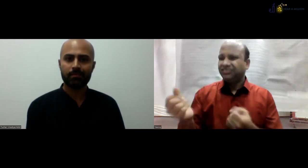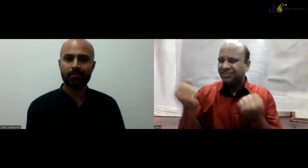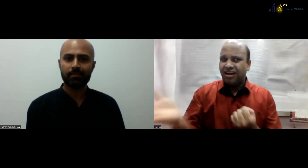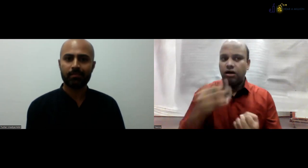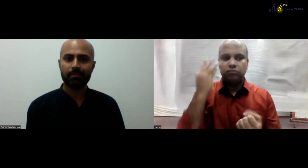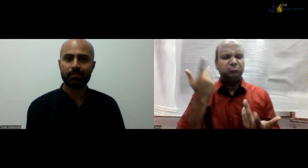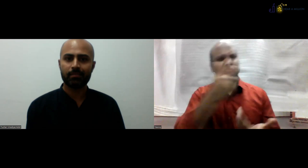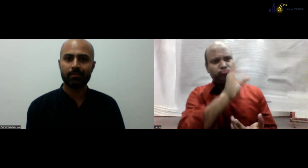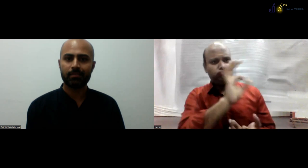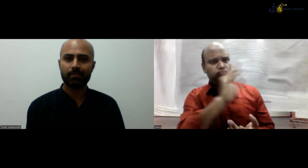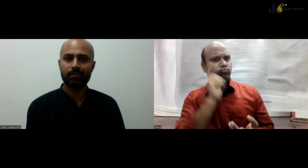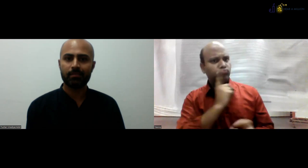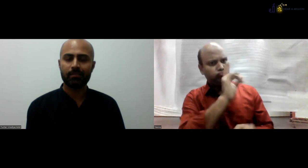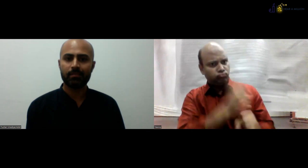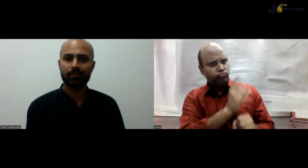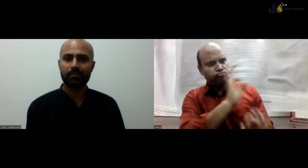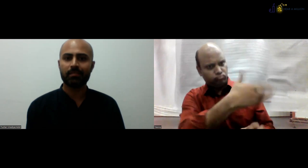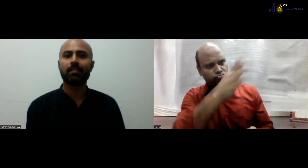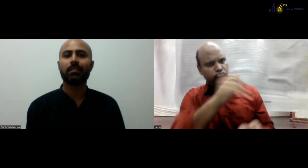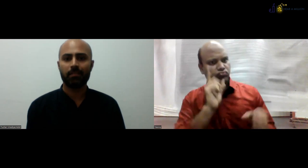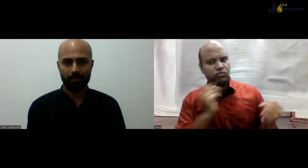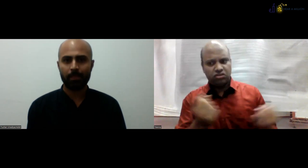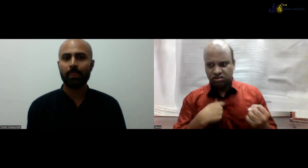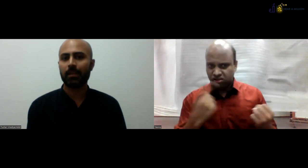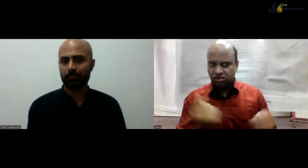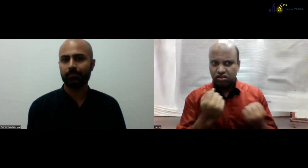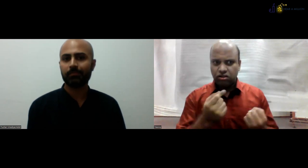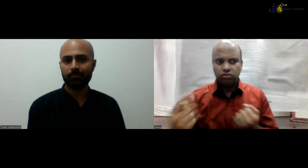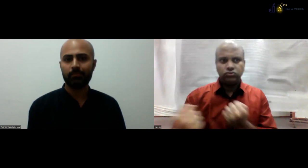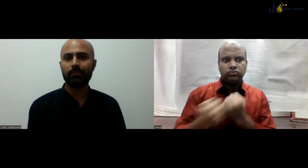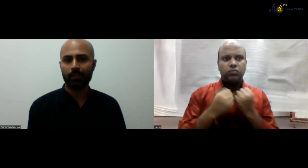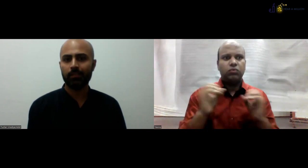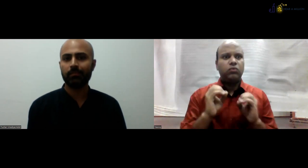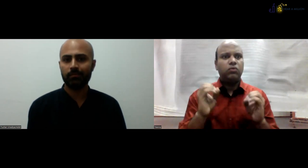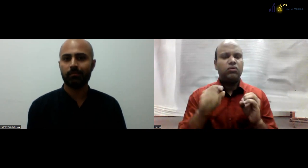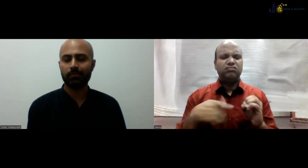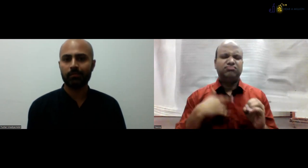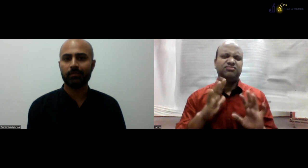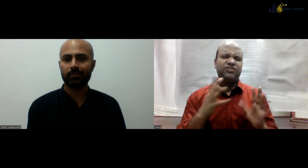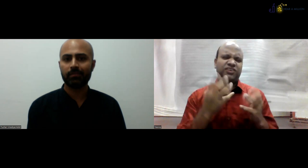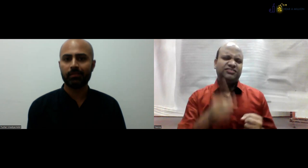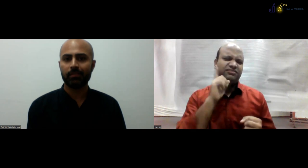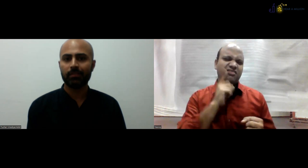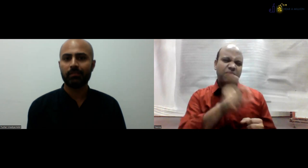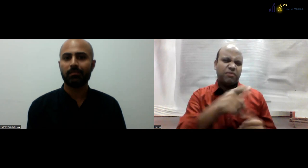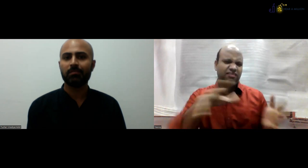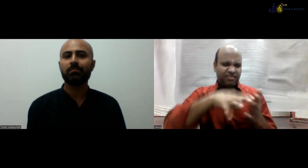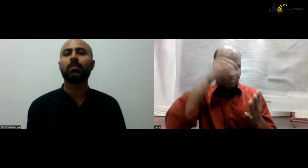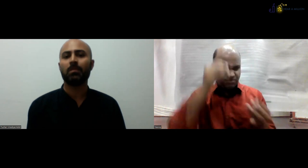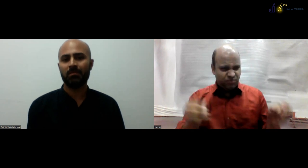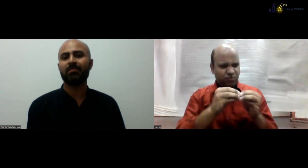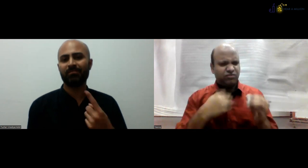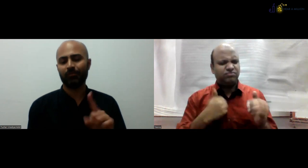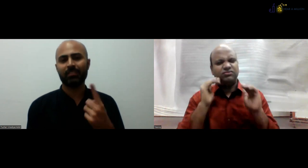best, but they're only one. And they're asking the hearing people, they're saying, oh, you are doing good and you can go with your efforts. They are not getting